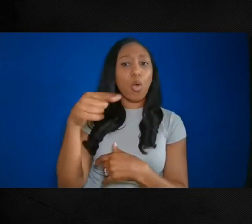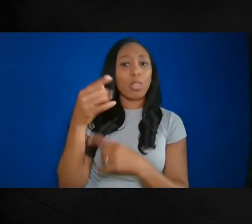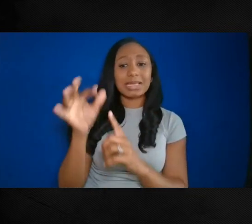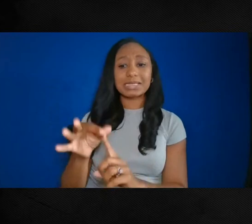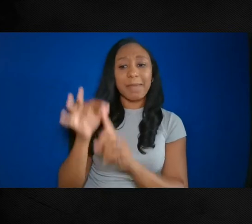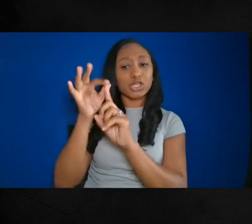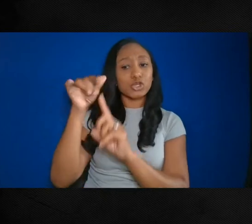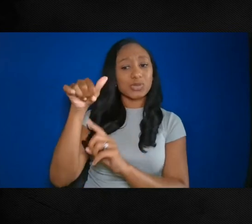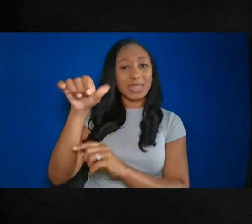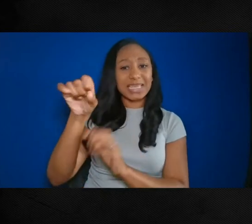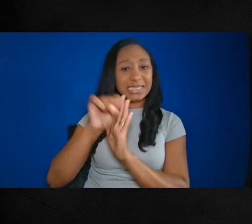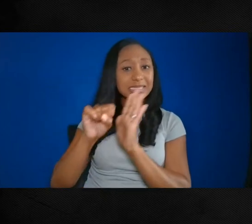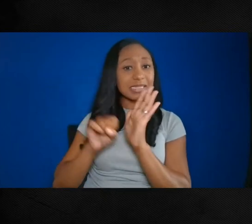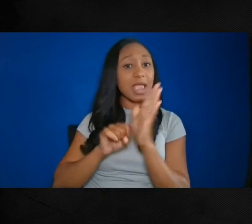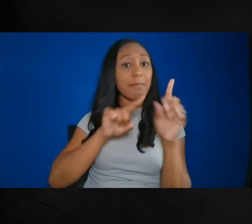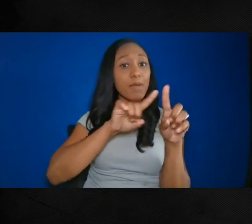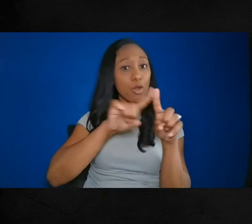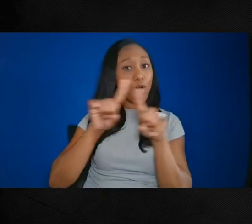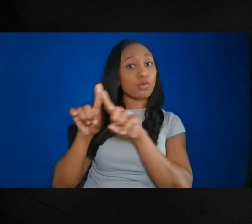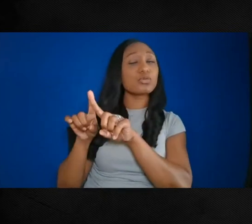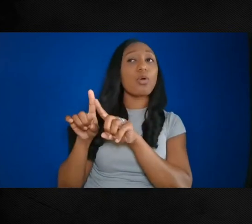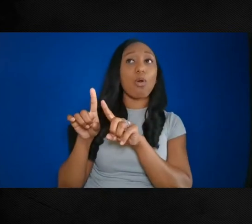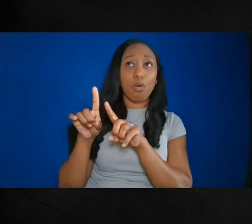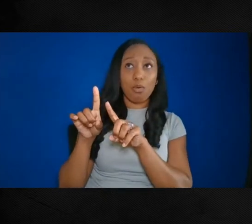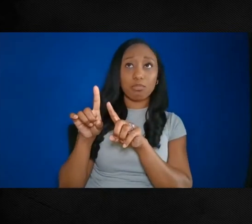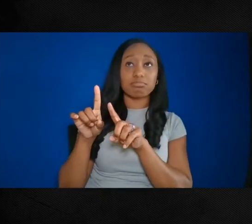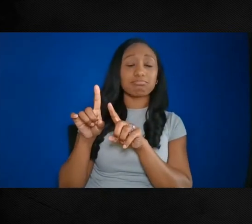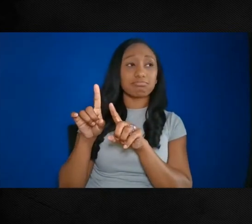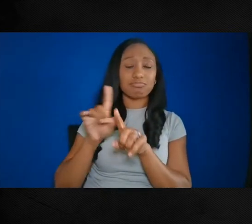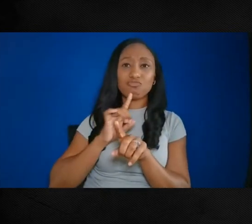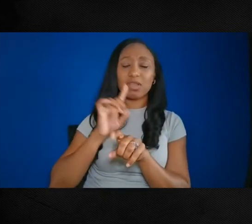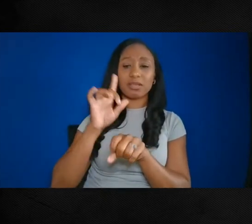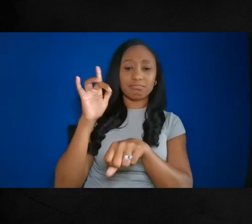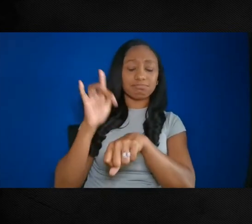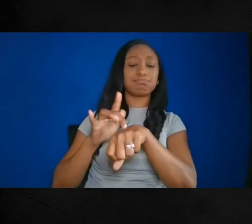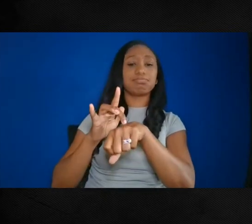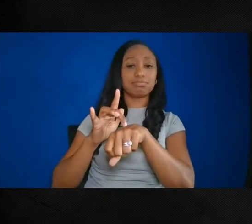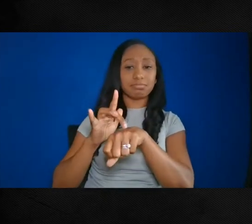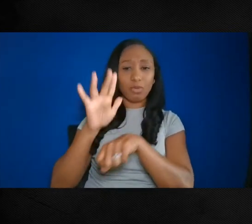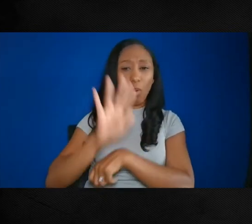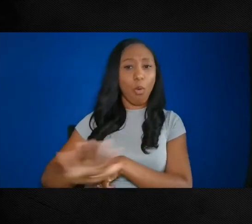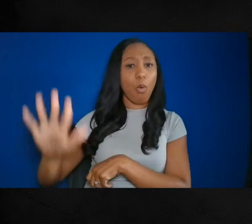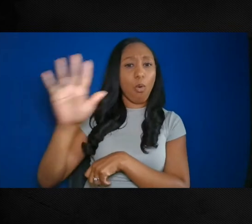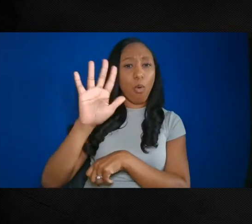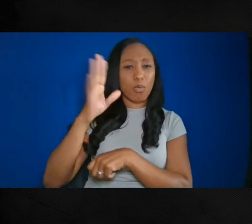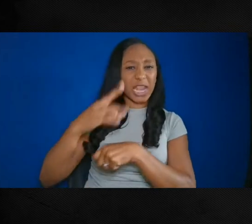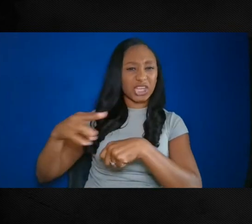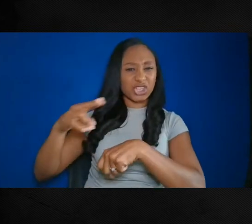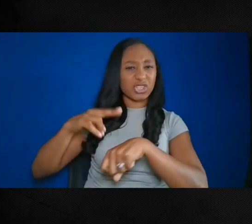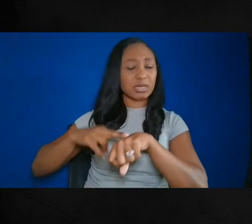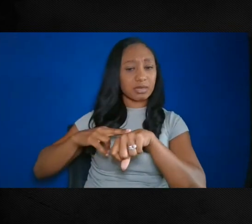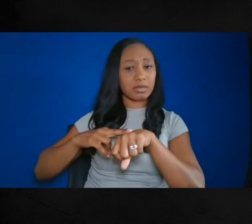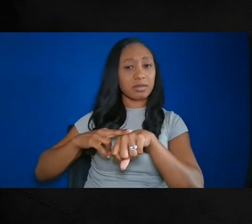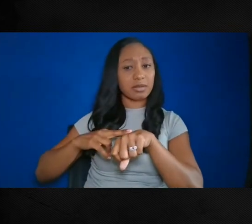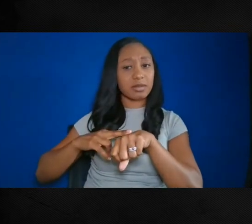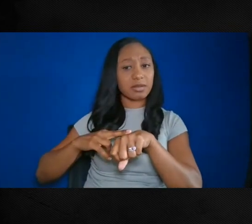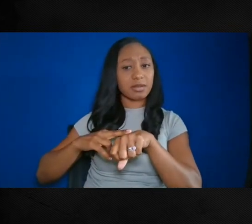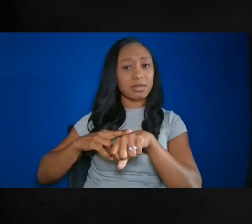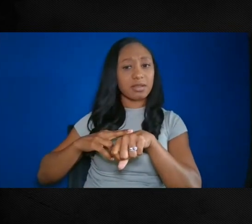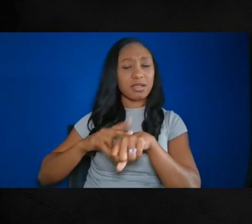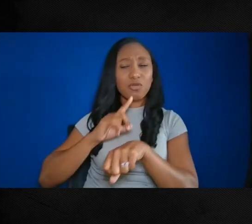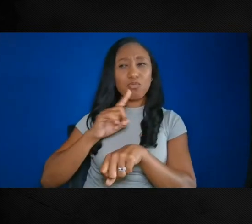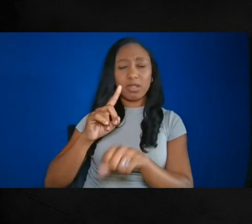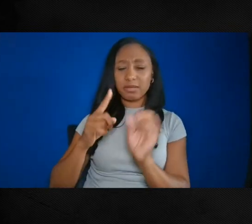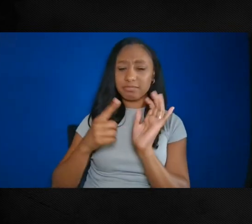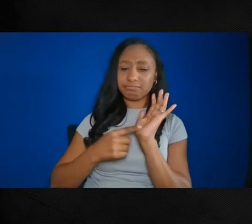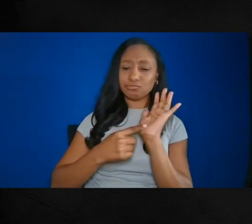but also to the evolution of the whole nation. These many national firsts illustrate how important this small